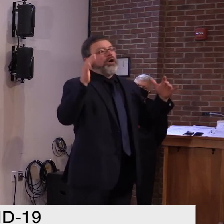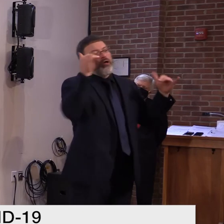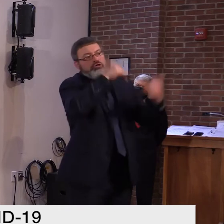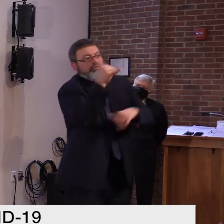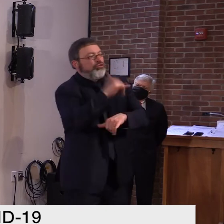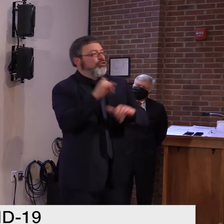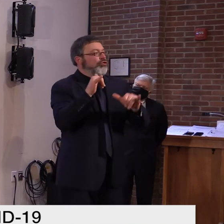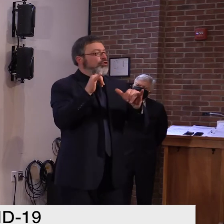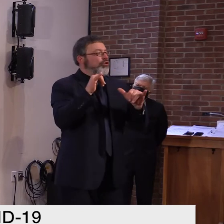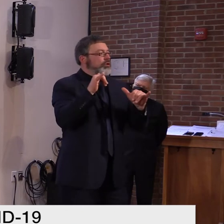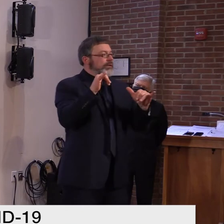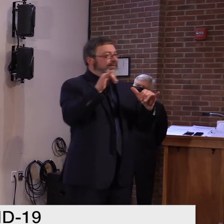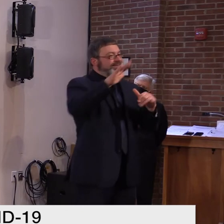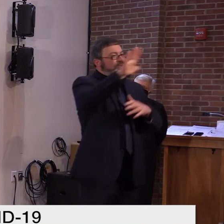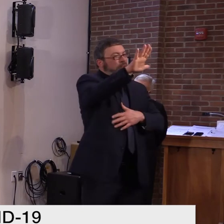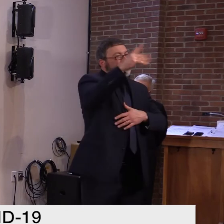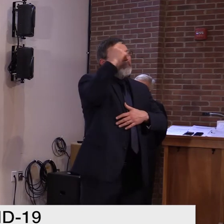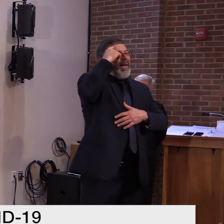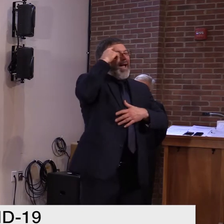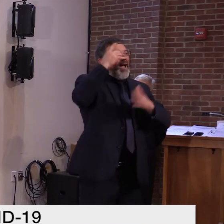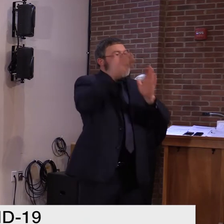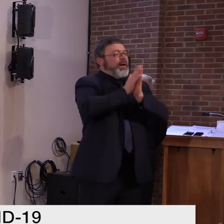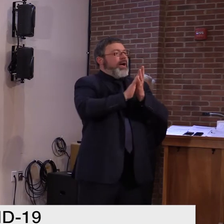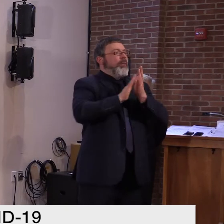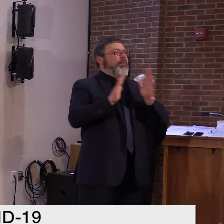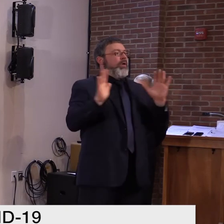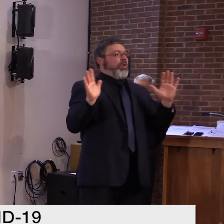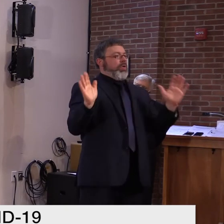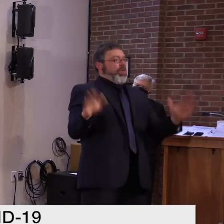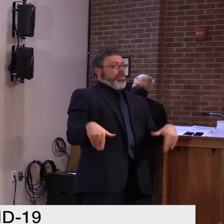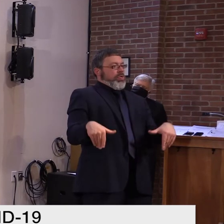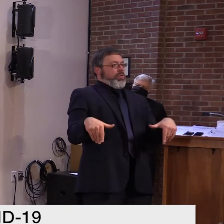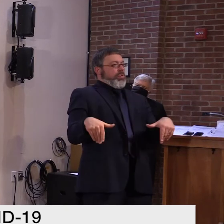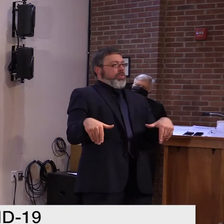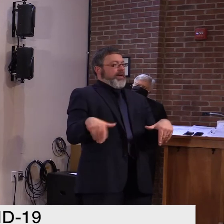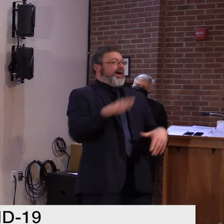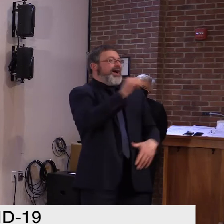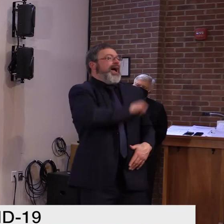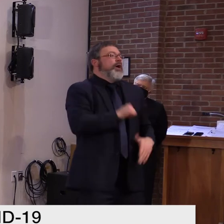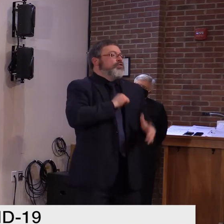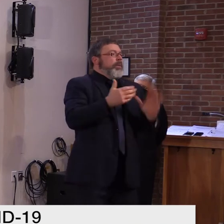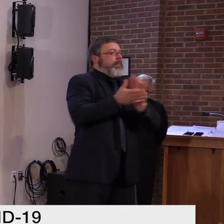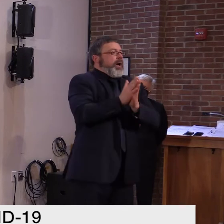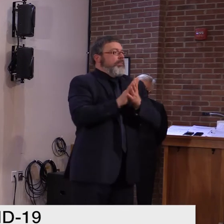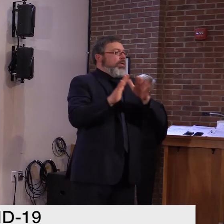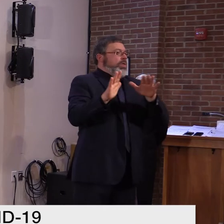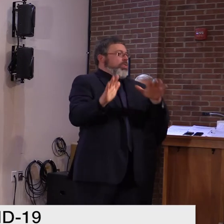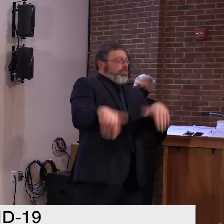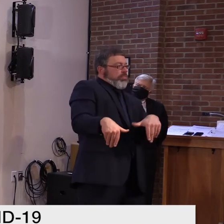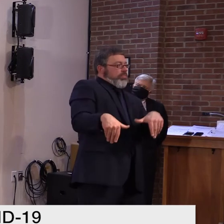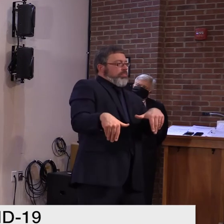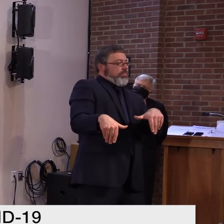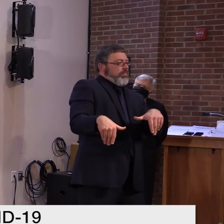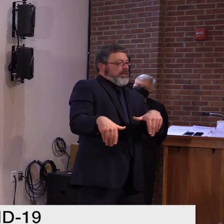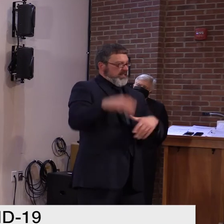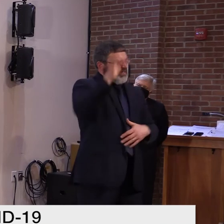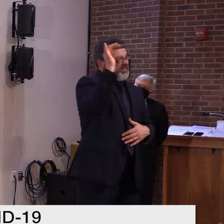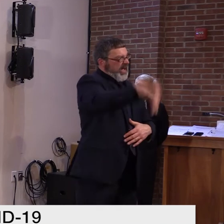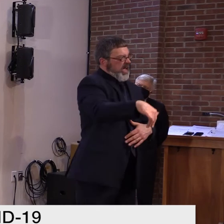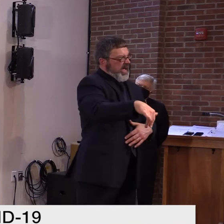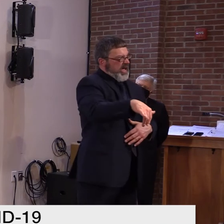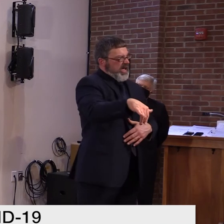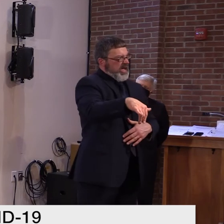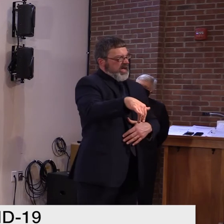trying to, um, you know, put some parameters around this. Uh, and, uh, we think this is a strategic way of, of doing so.